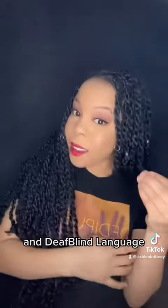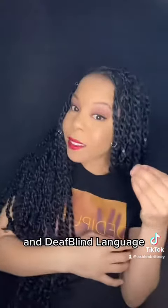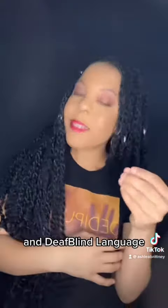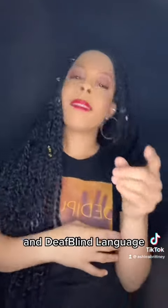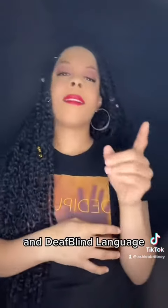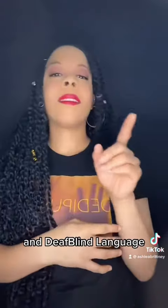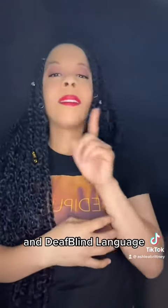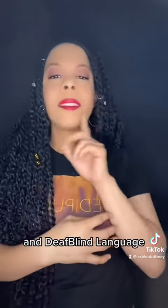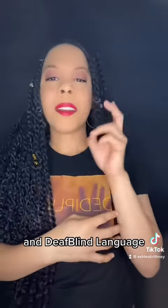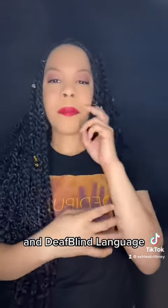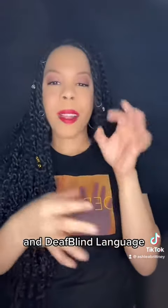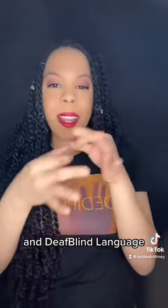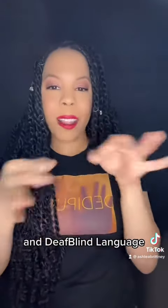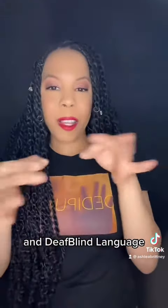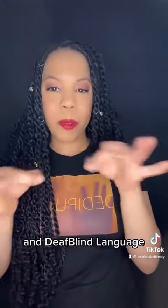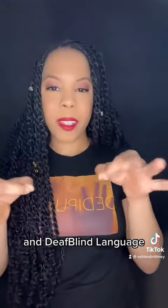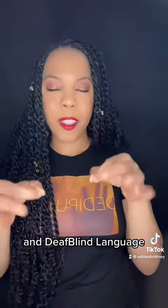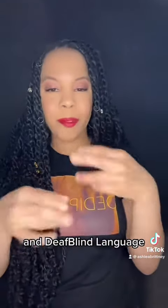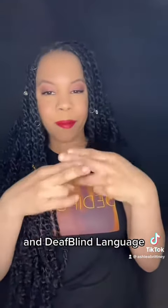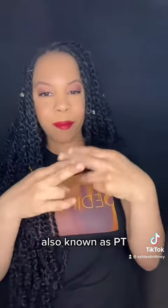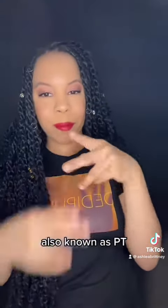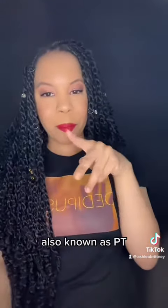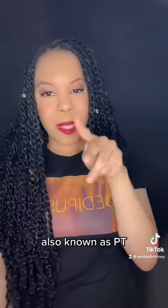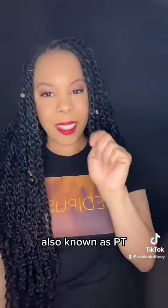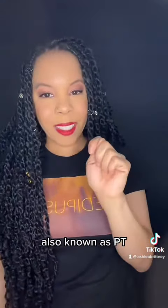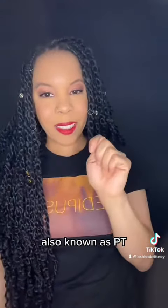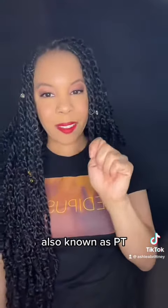DeafBlind language, also known as PT.